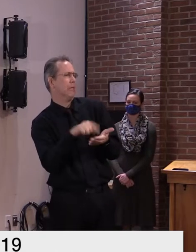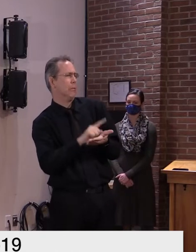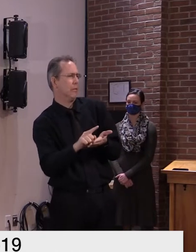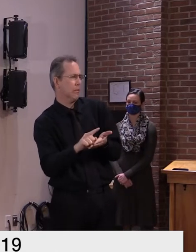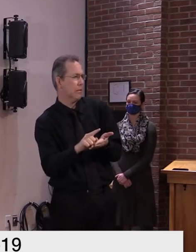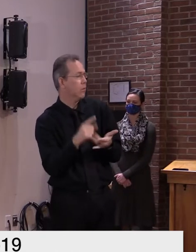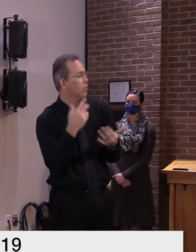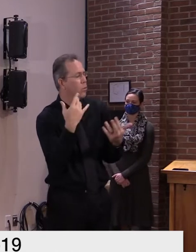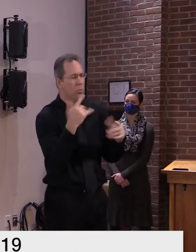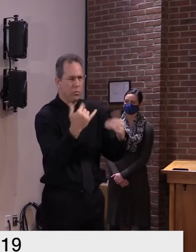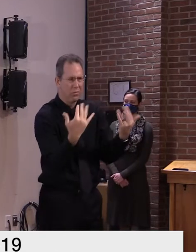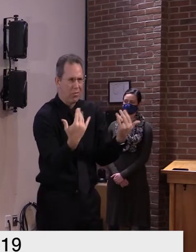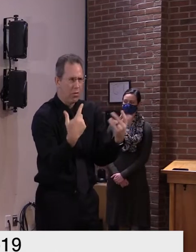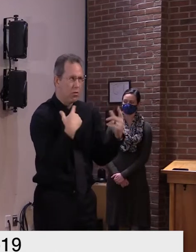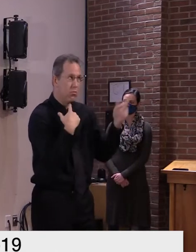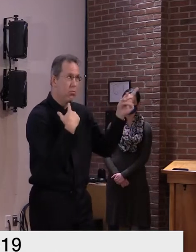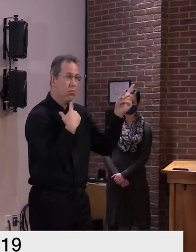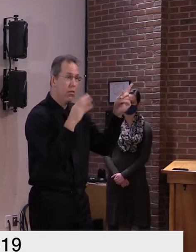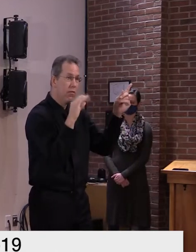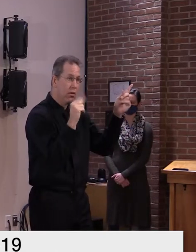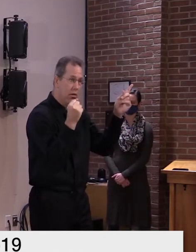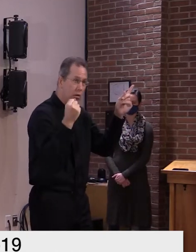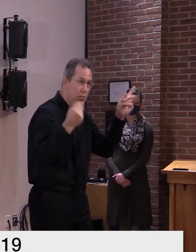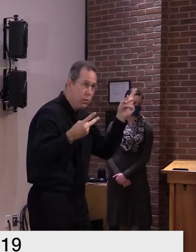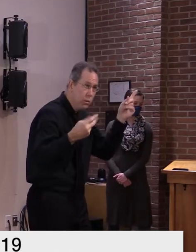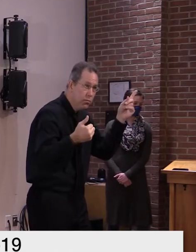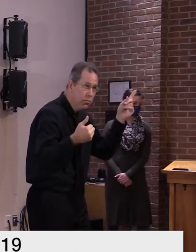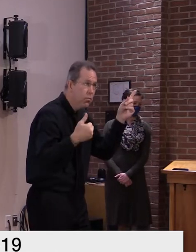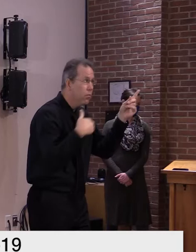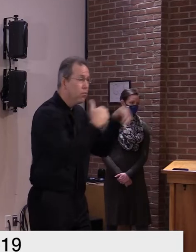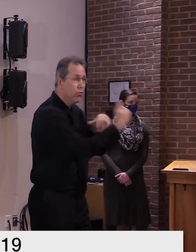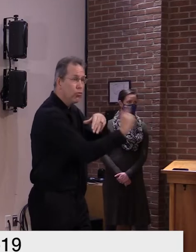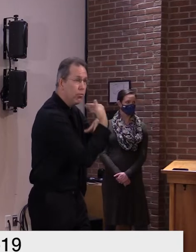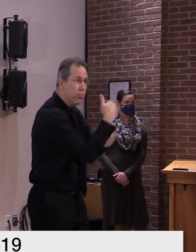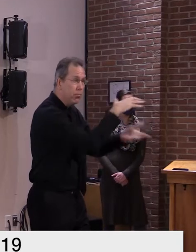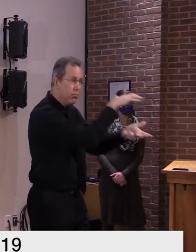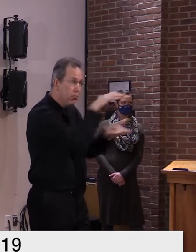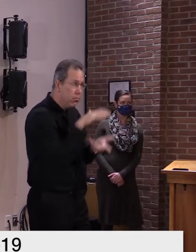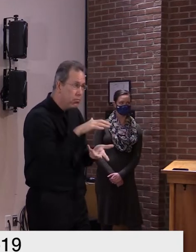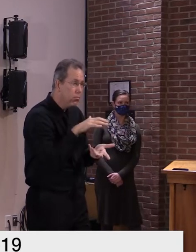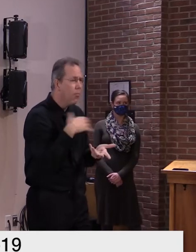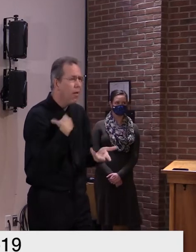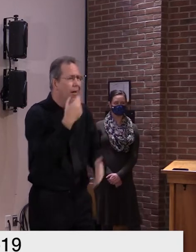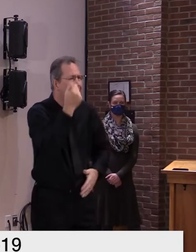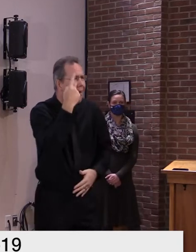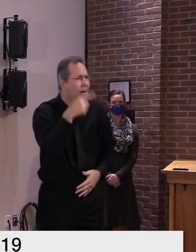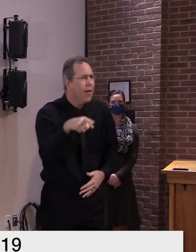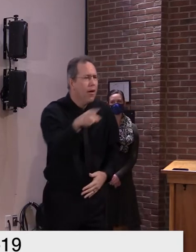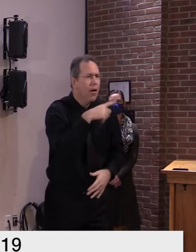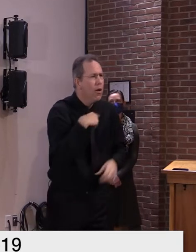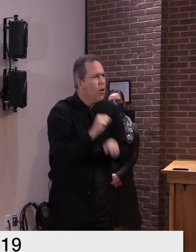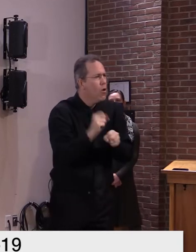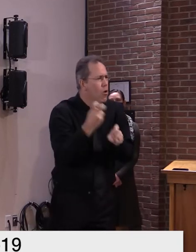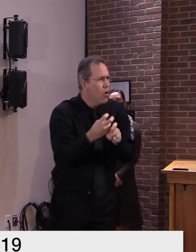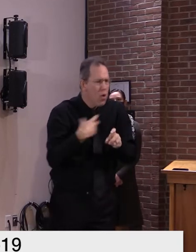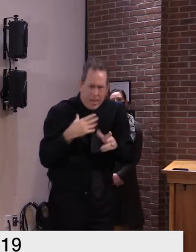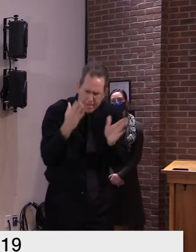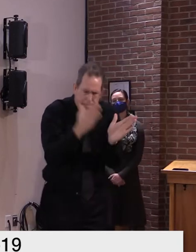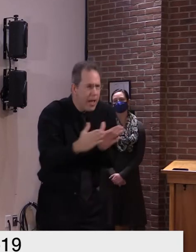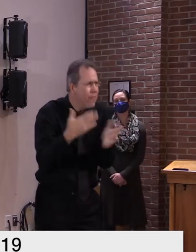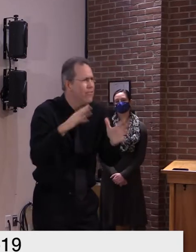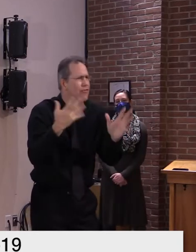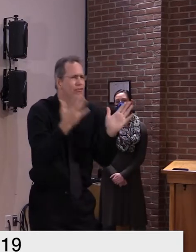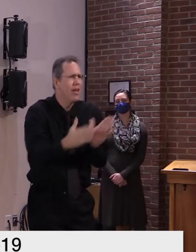and then we can distribute from there but we're we've been working on this for a while and we're prepared and ready ready to go just as soon as we